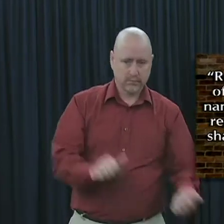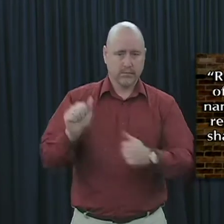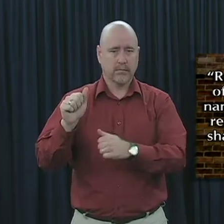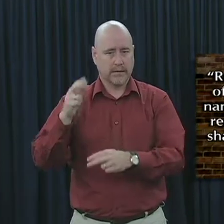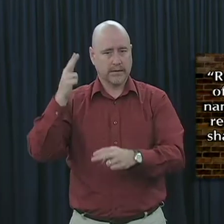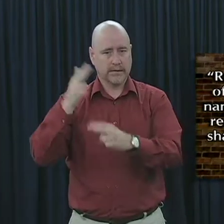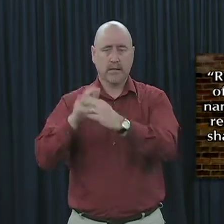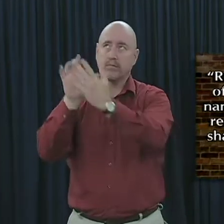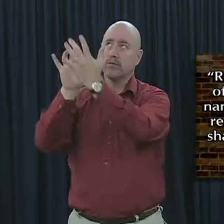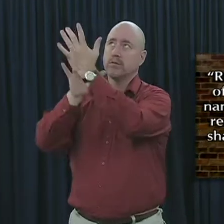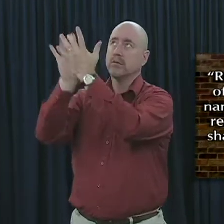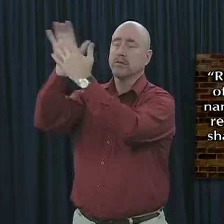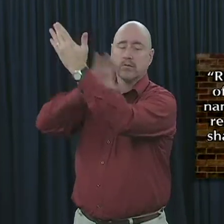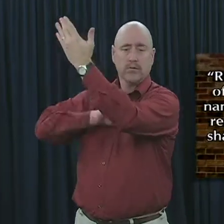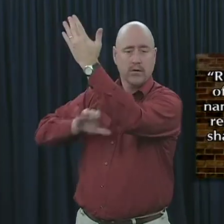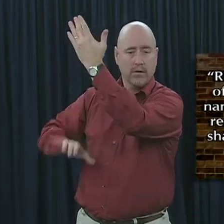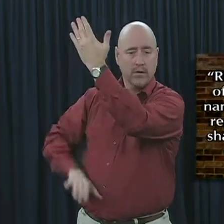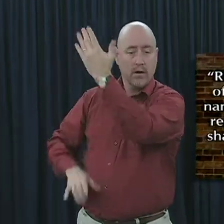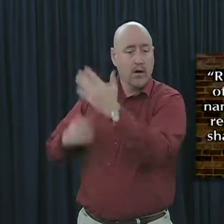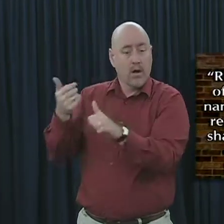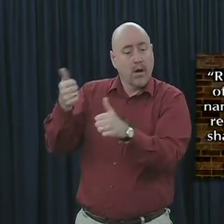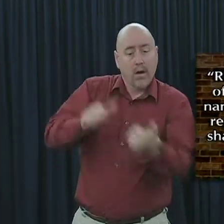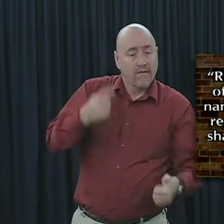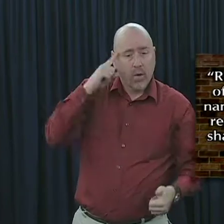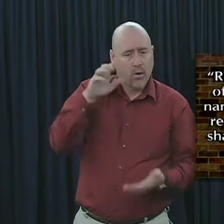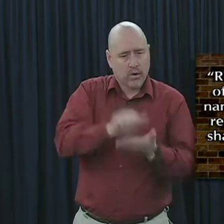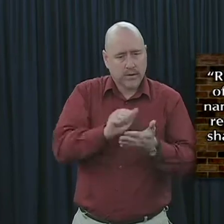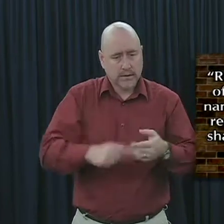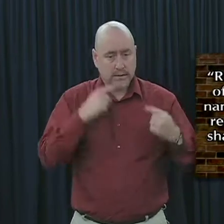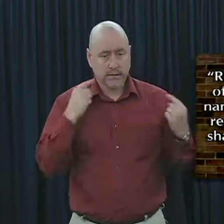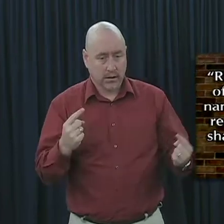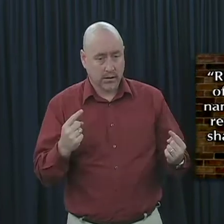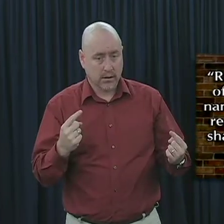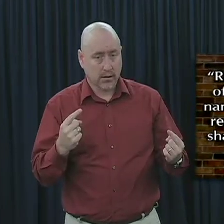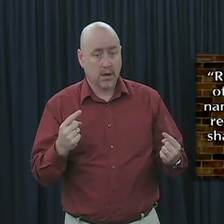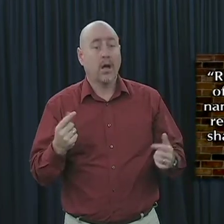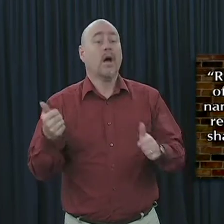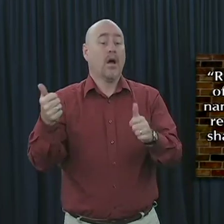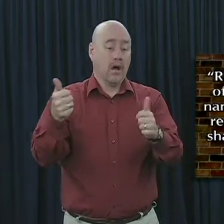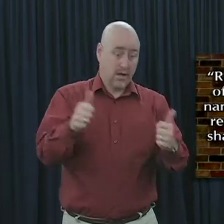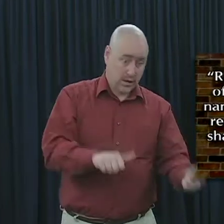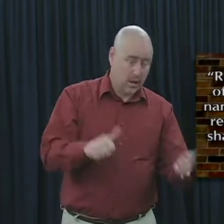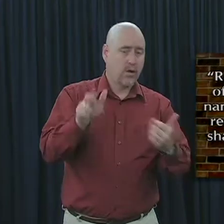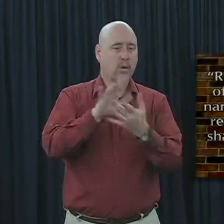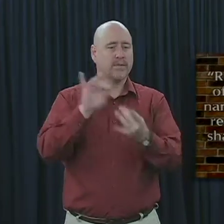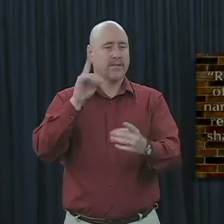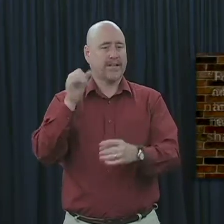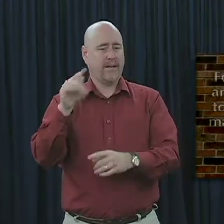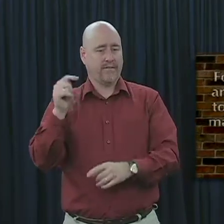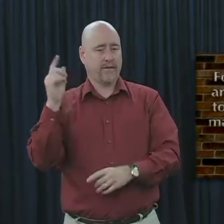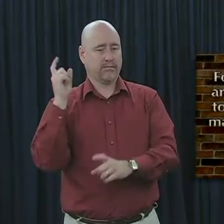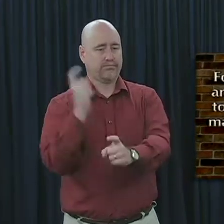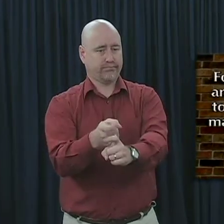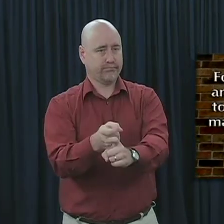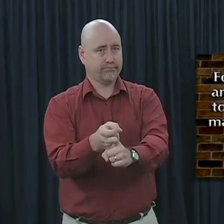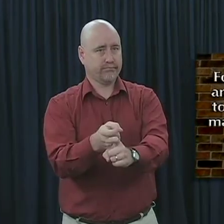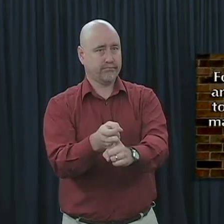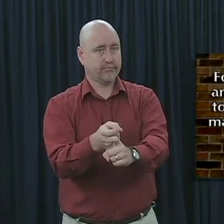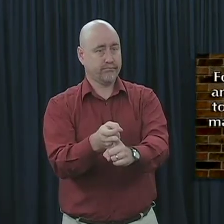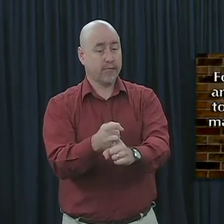name of Jesus Christ for the remission of sins, and you shall receive the gift of the Holy Spirit. For the promise is to you and to